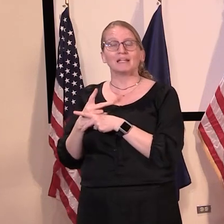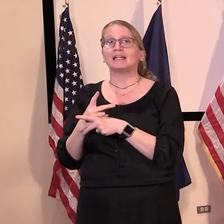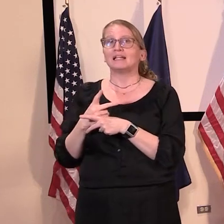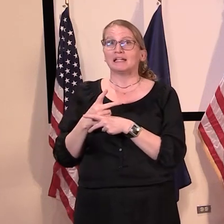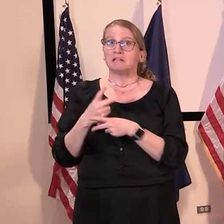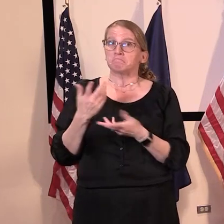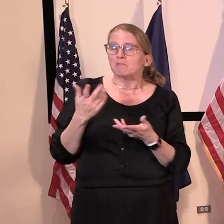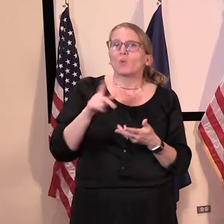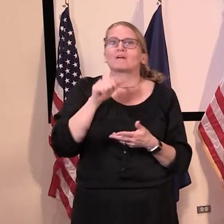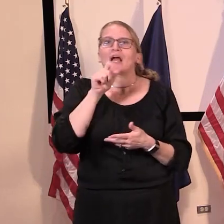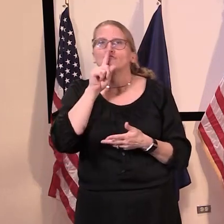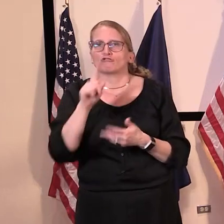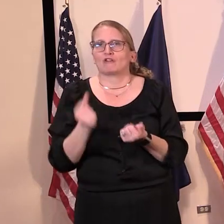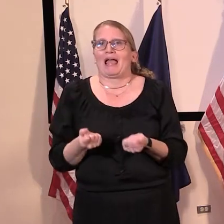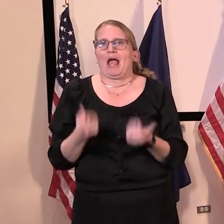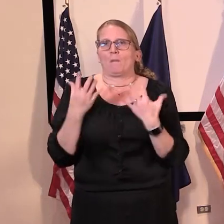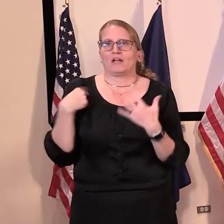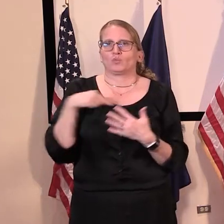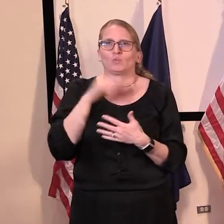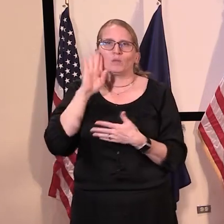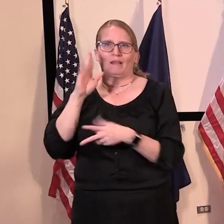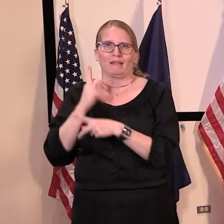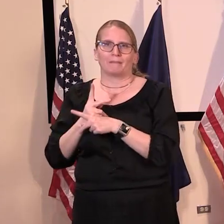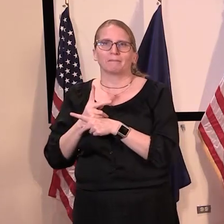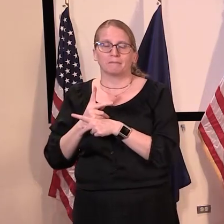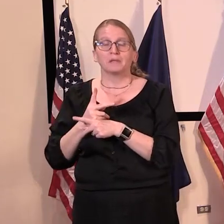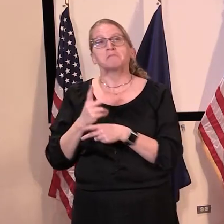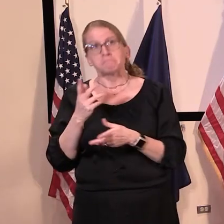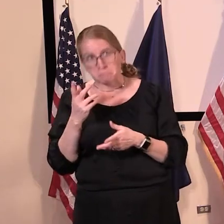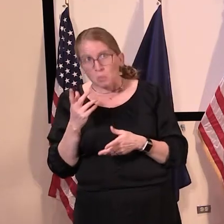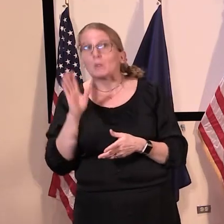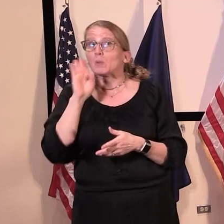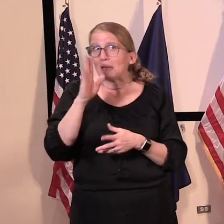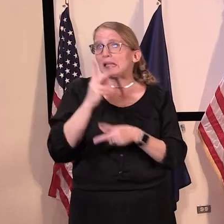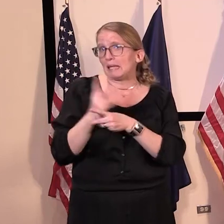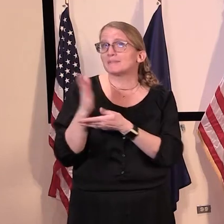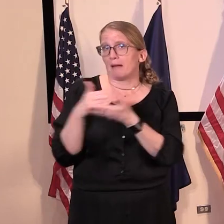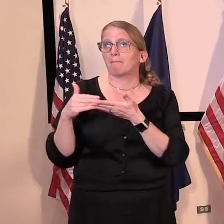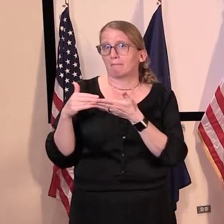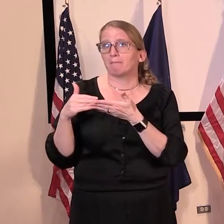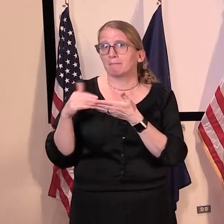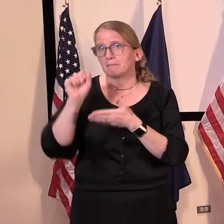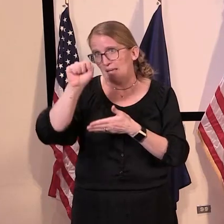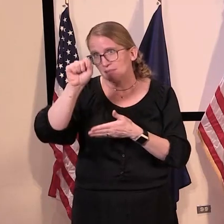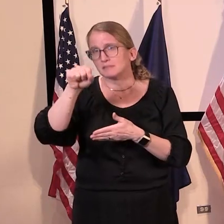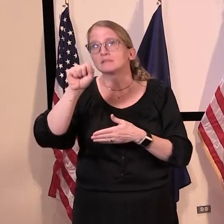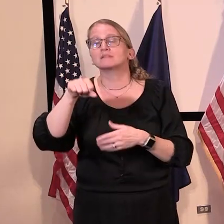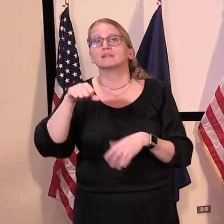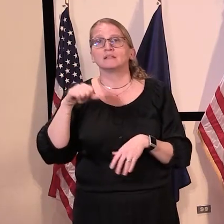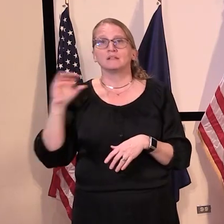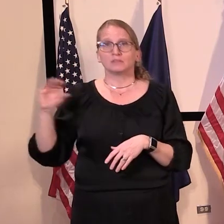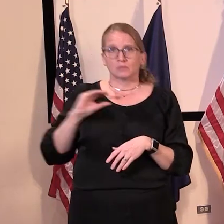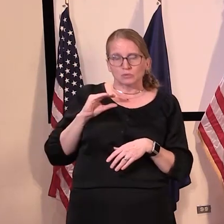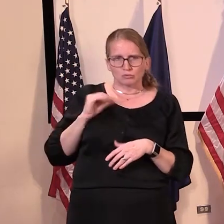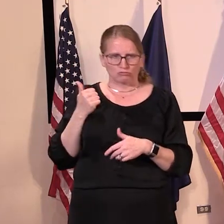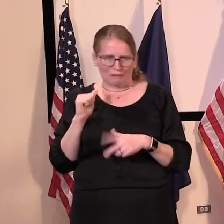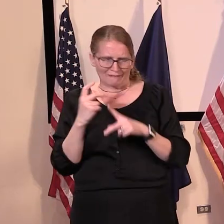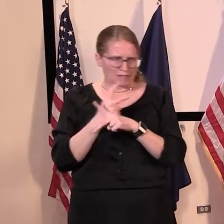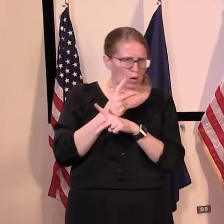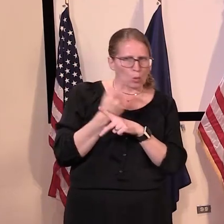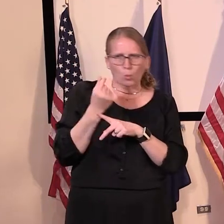reserve at this point, but we are, um, anticipating, uh, reserving some of that to, uh, identify the needs of the state level.